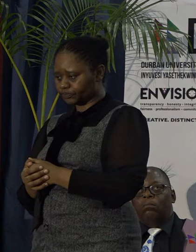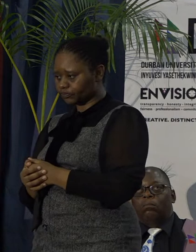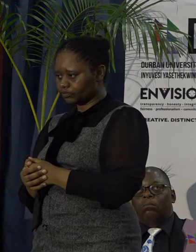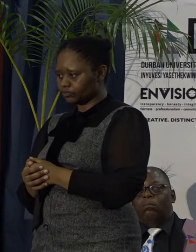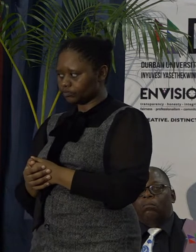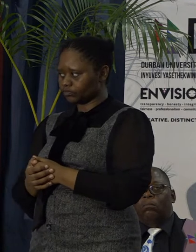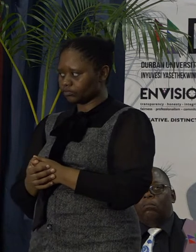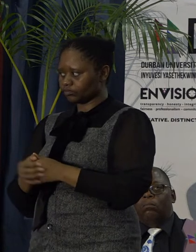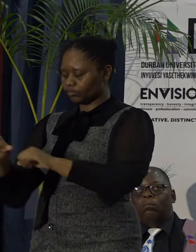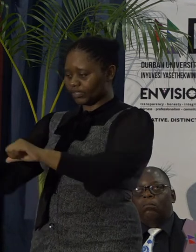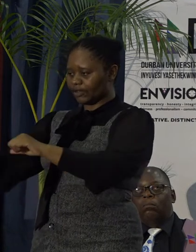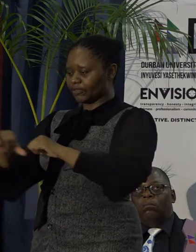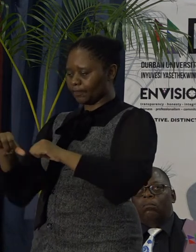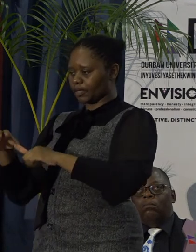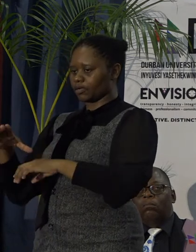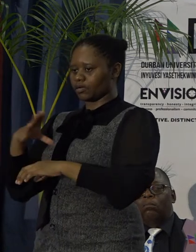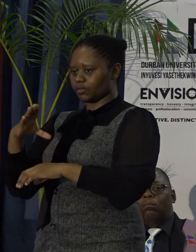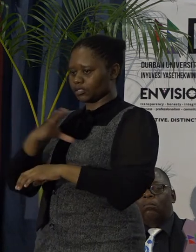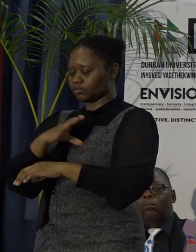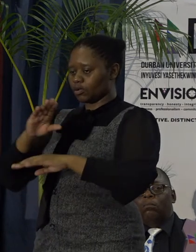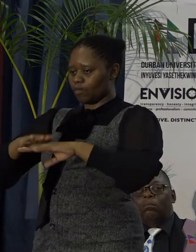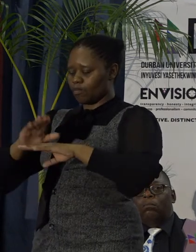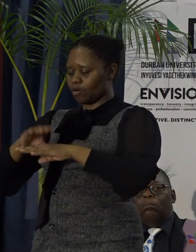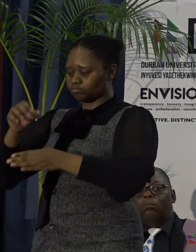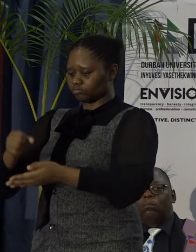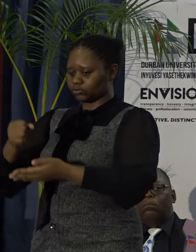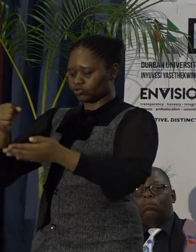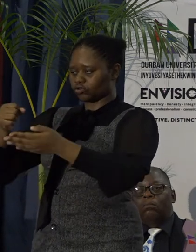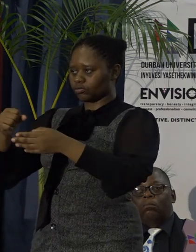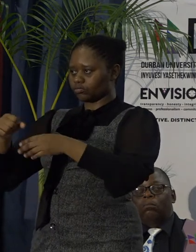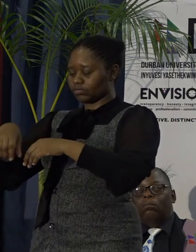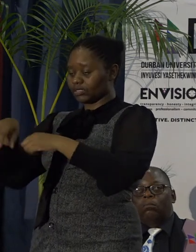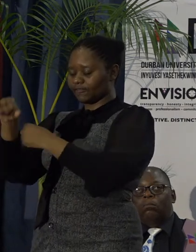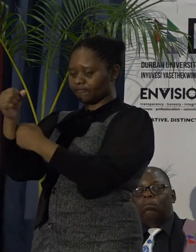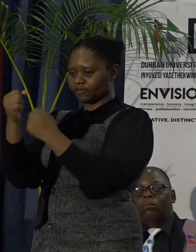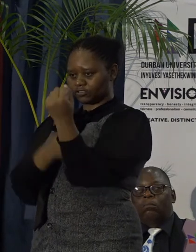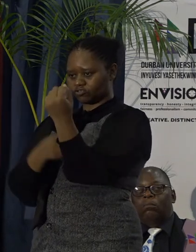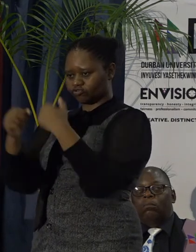On the back of Council's further investment in infrastructure,